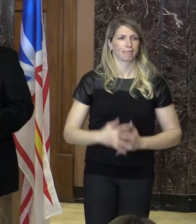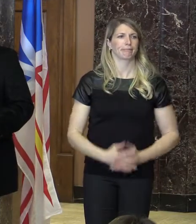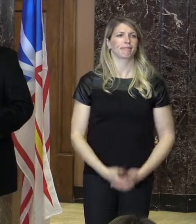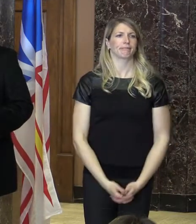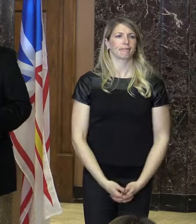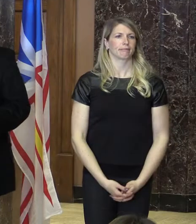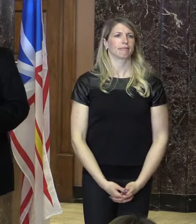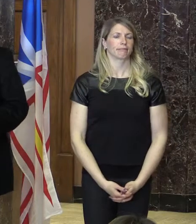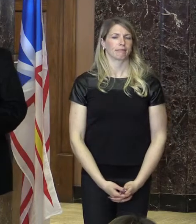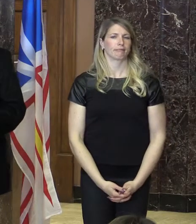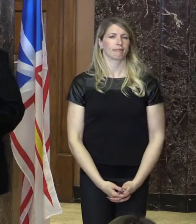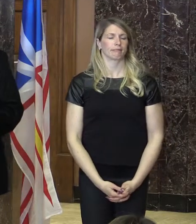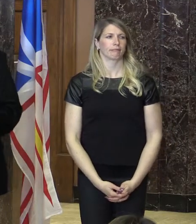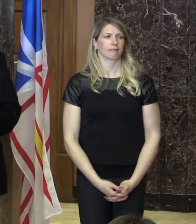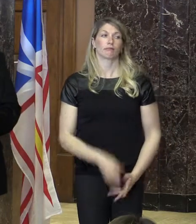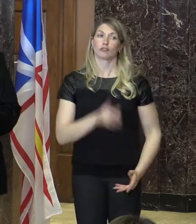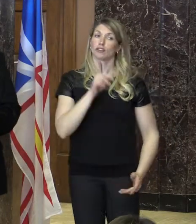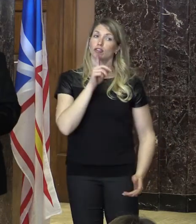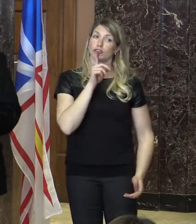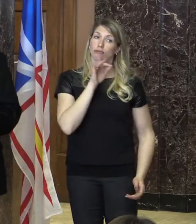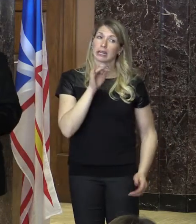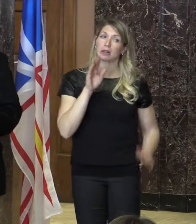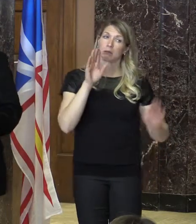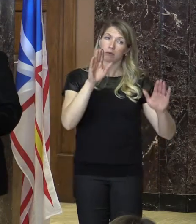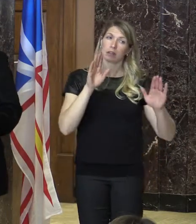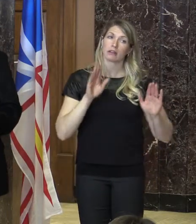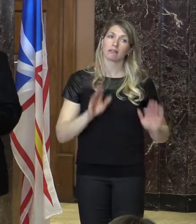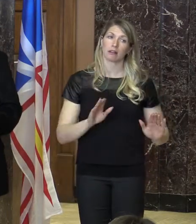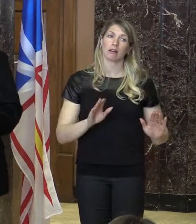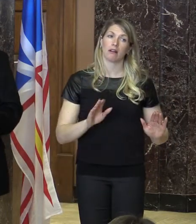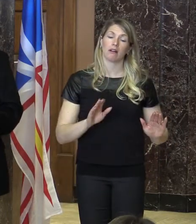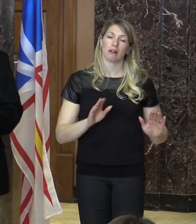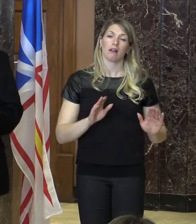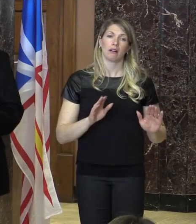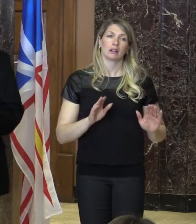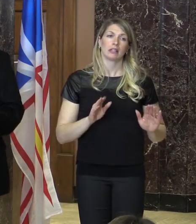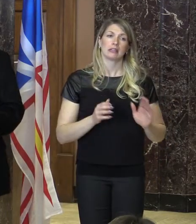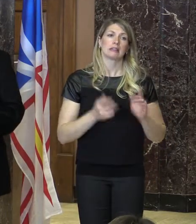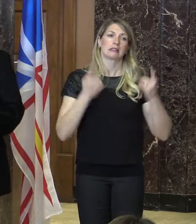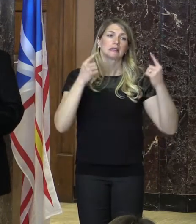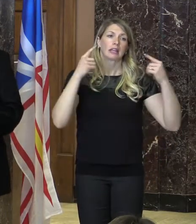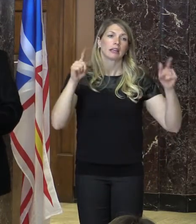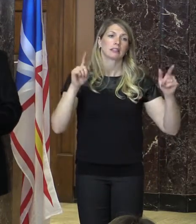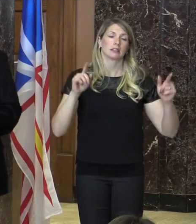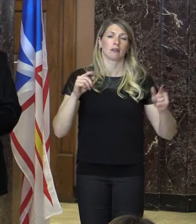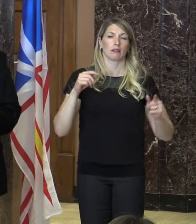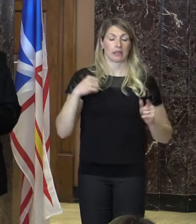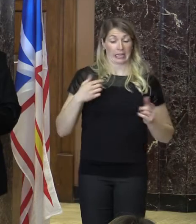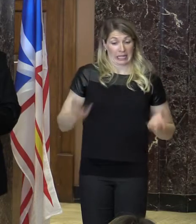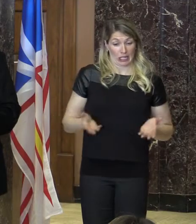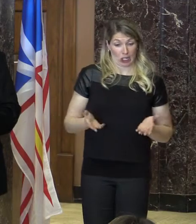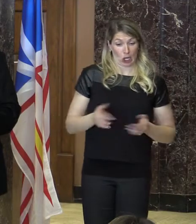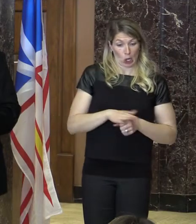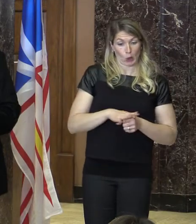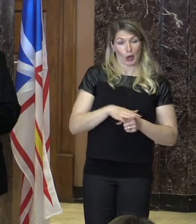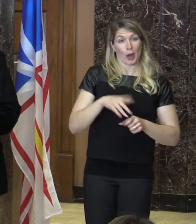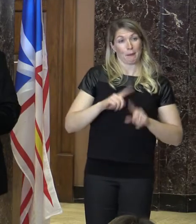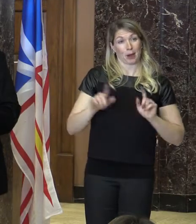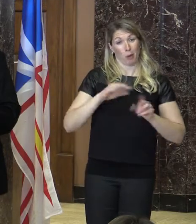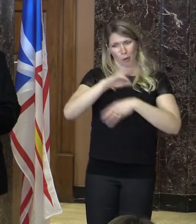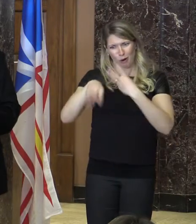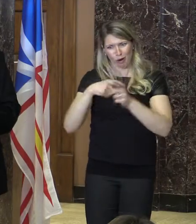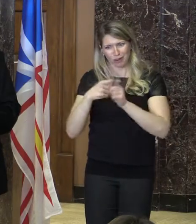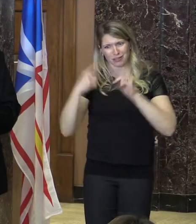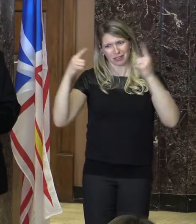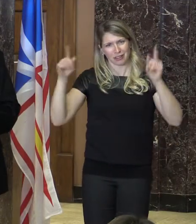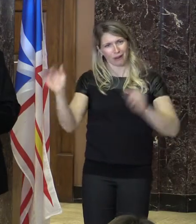We are here today to celebrate the amazing accomplishments of these four Olympians today and their success on the world stage. But I want to mention that Special Olympics